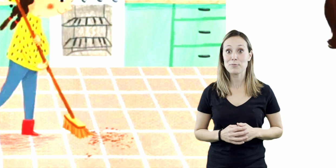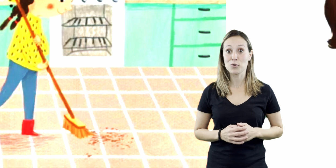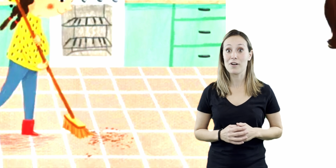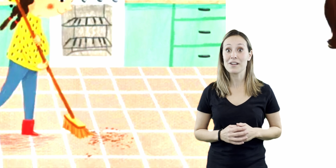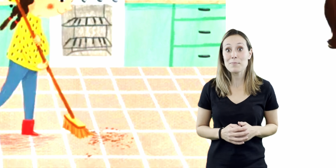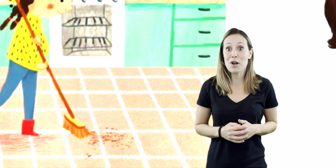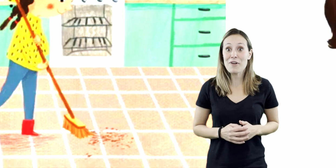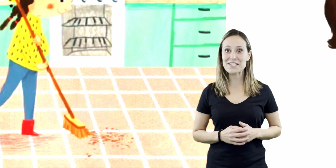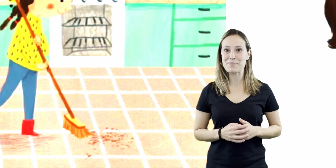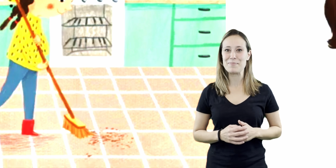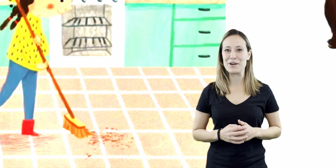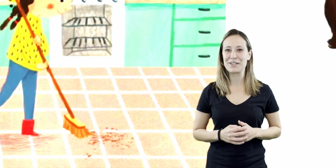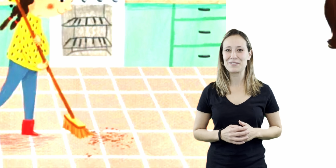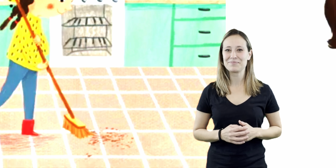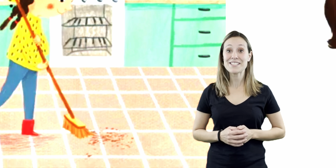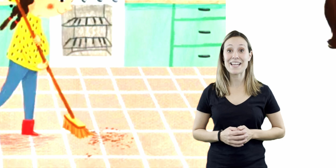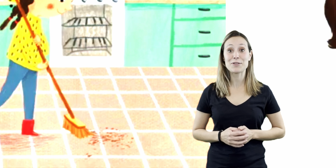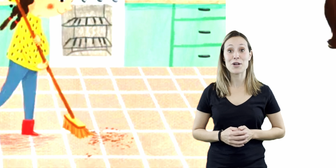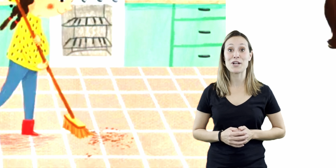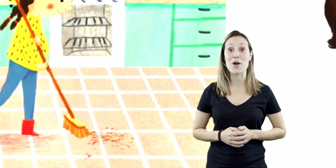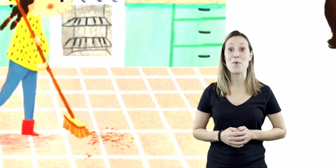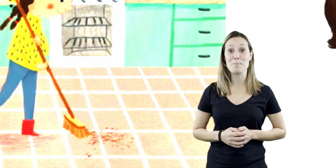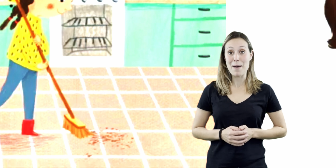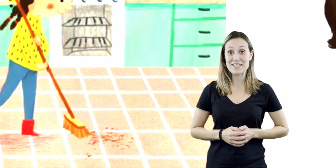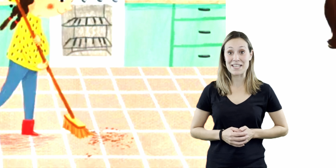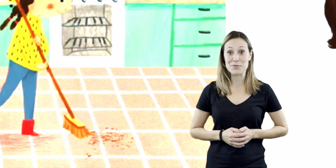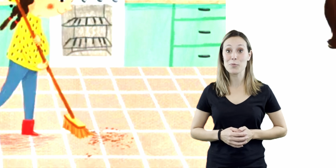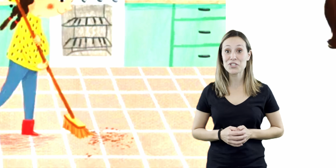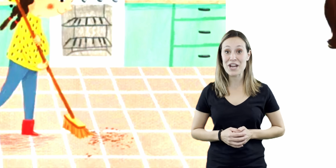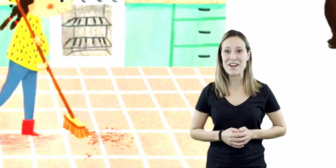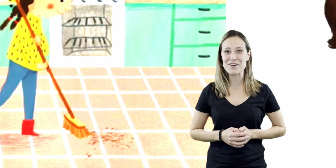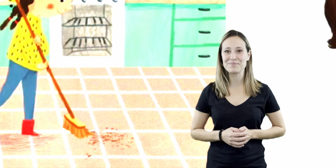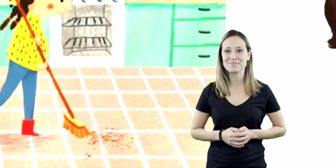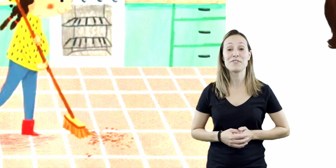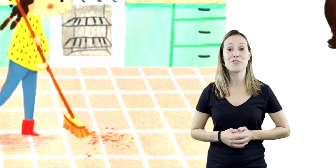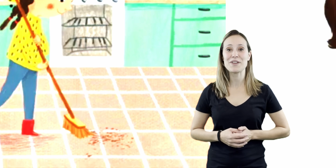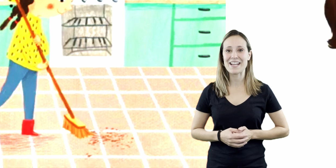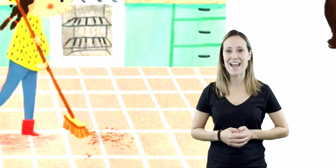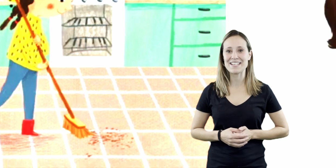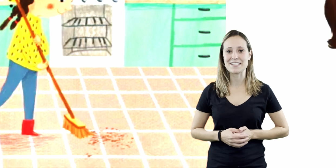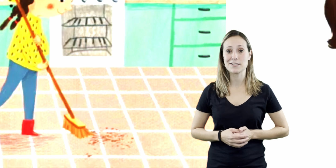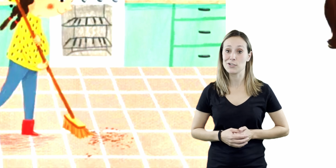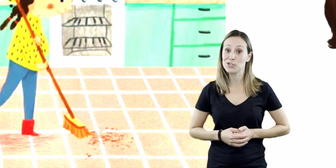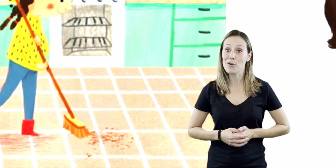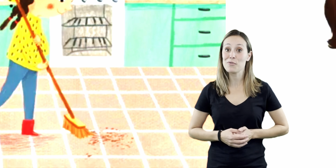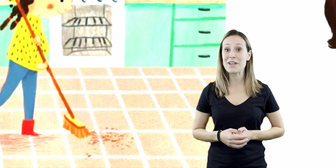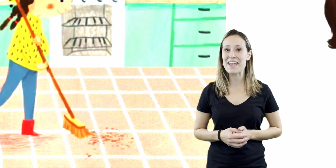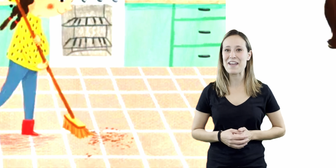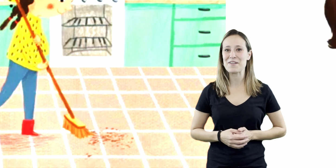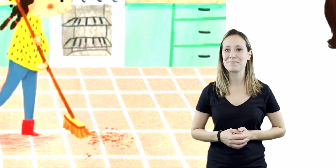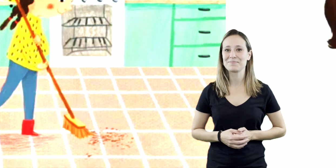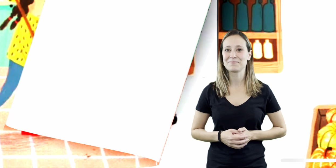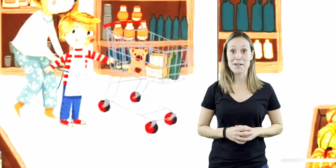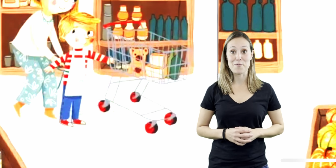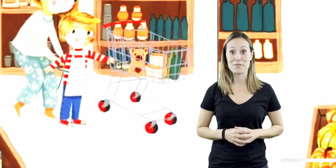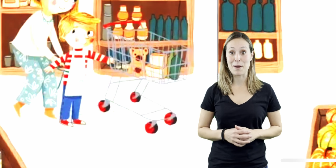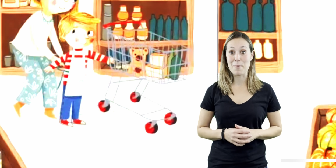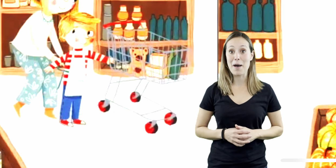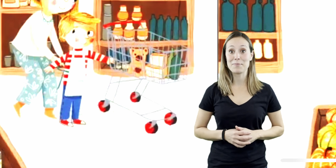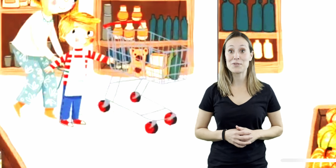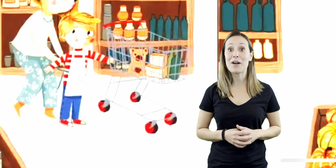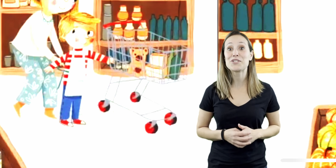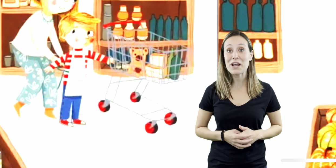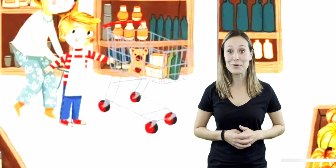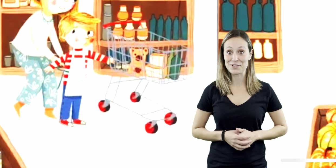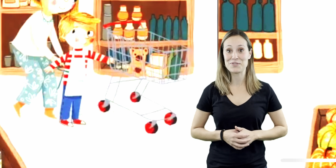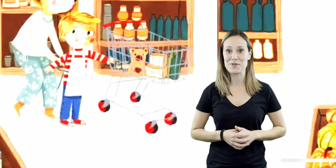from the top drawer comes our recipe book. Just like long ago, mama says we will share good food and kindness to show that we care. I go with my